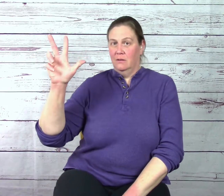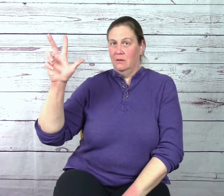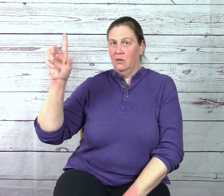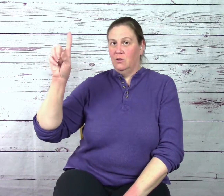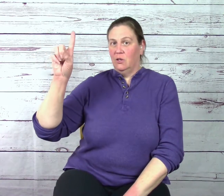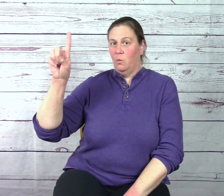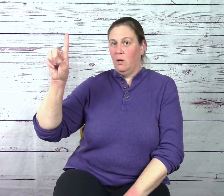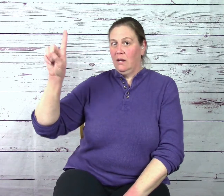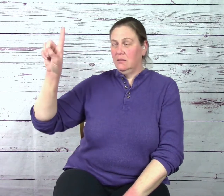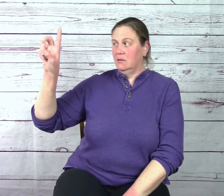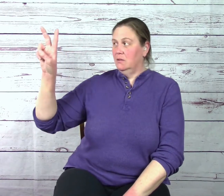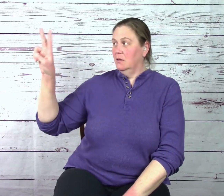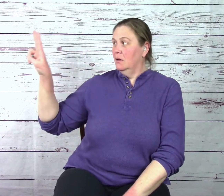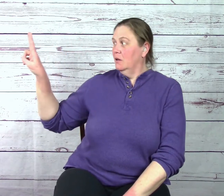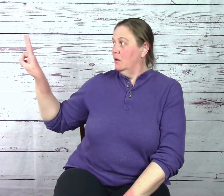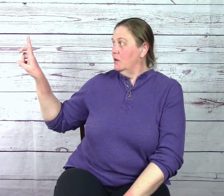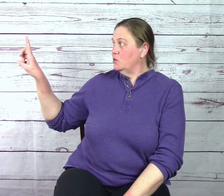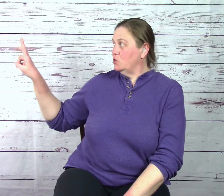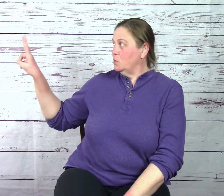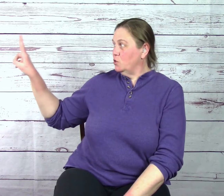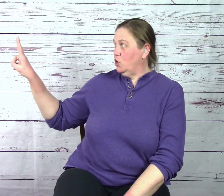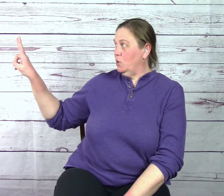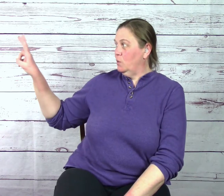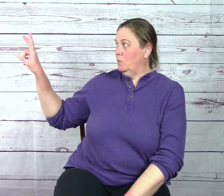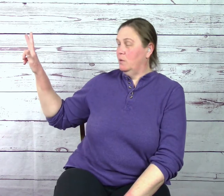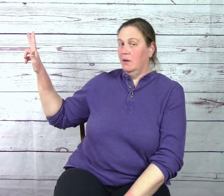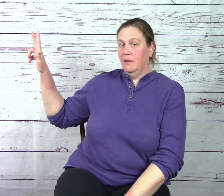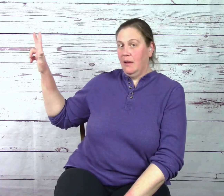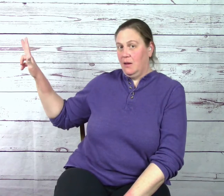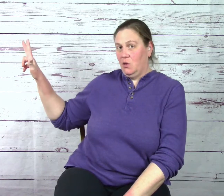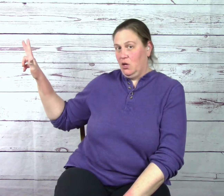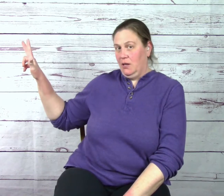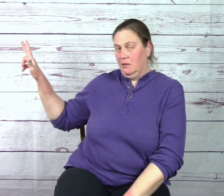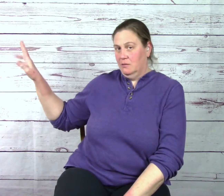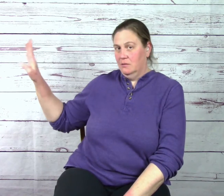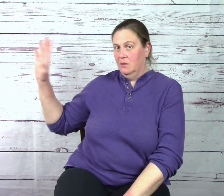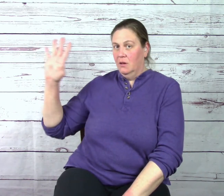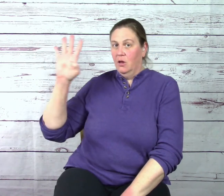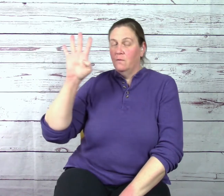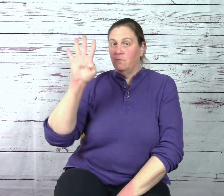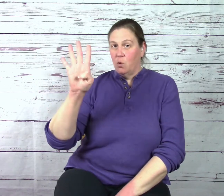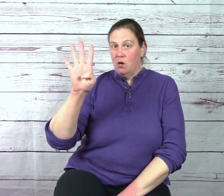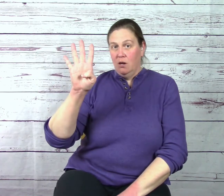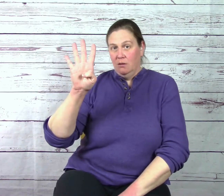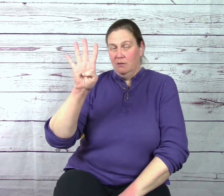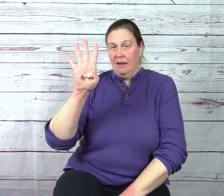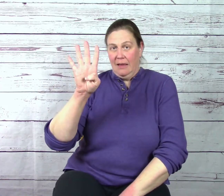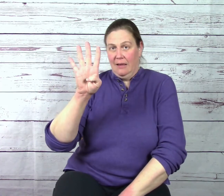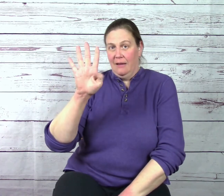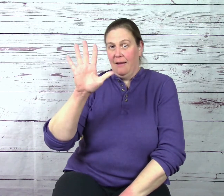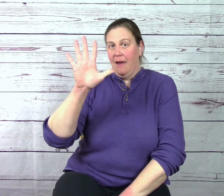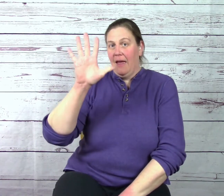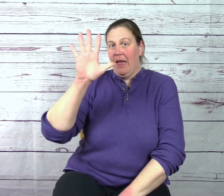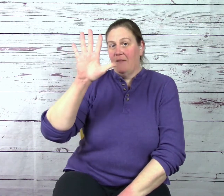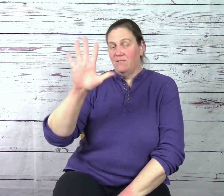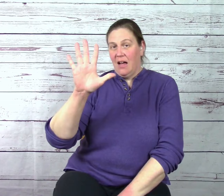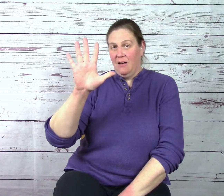So one, two, and three. Four, five,